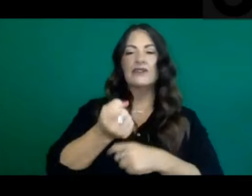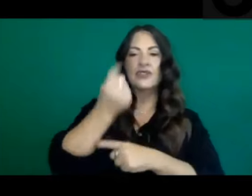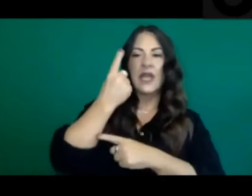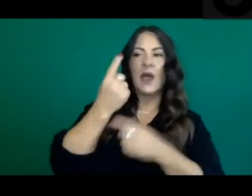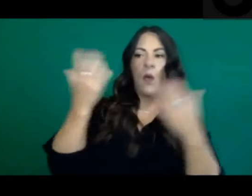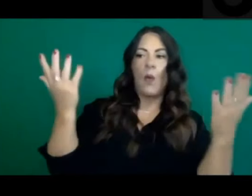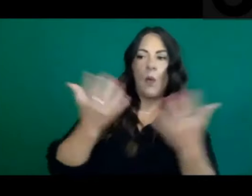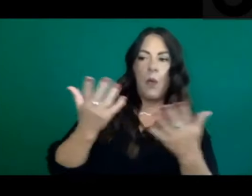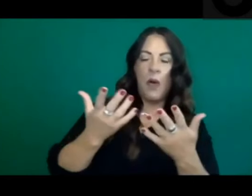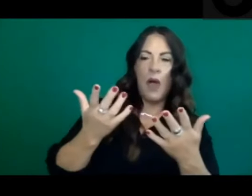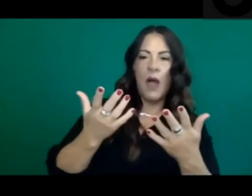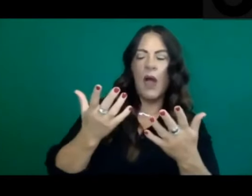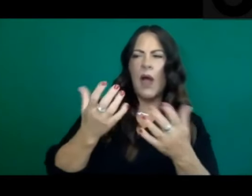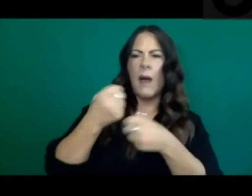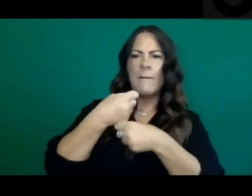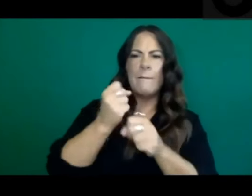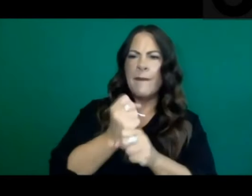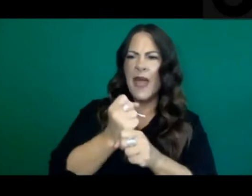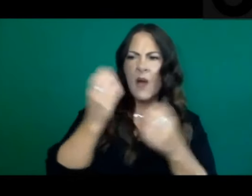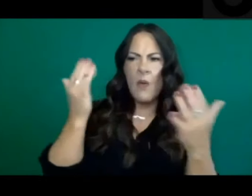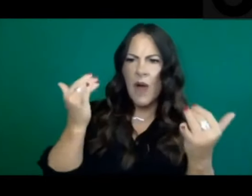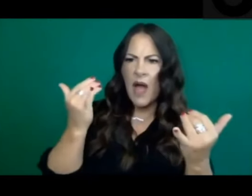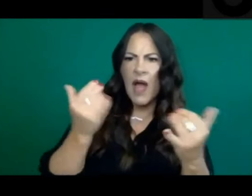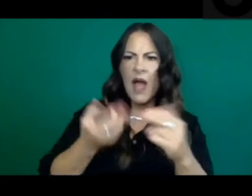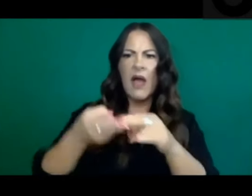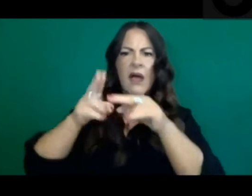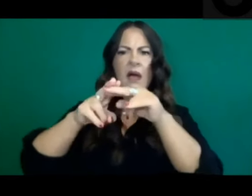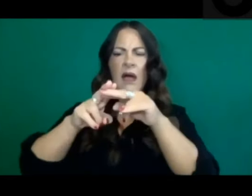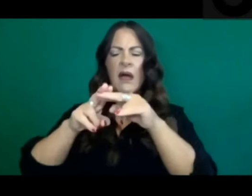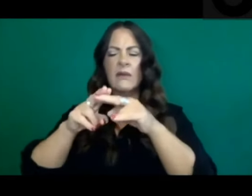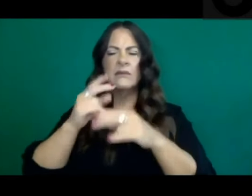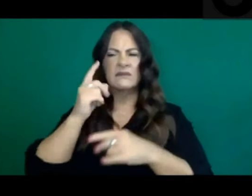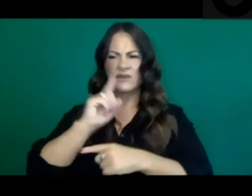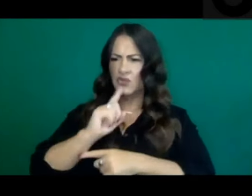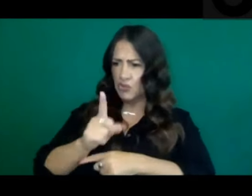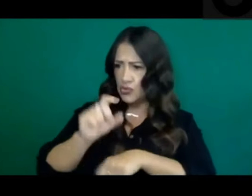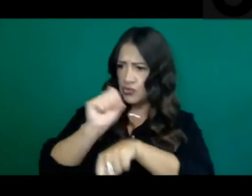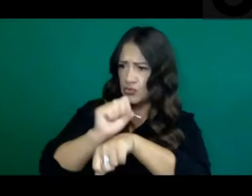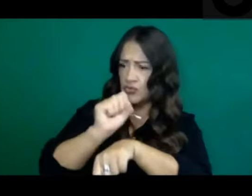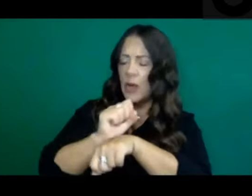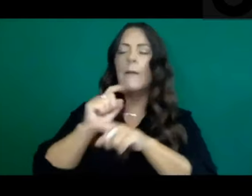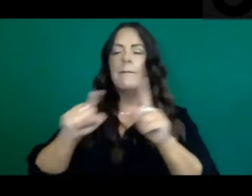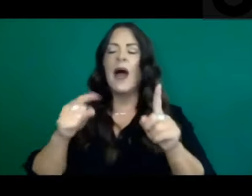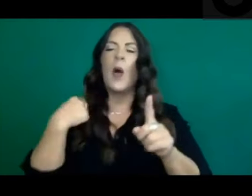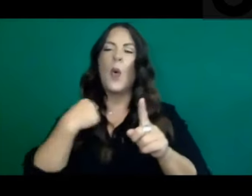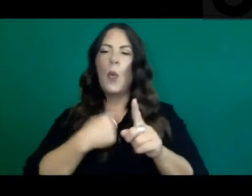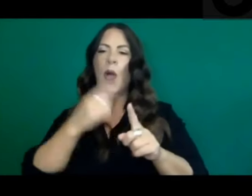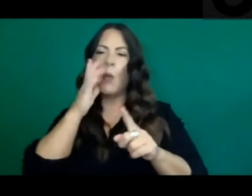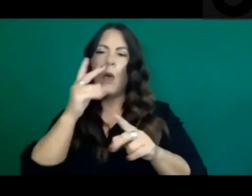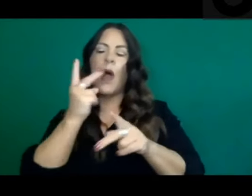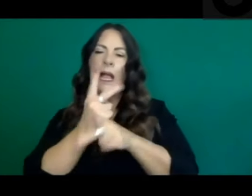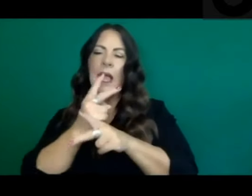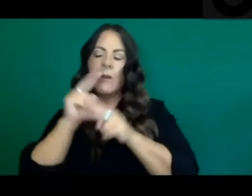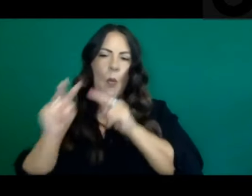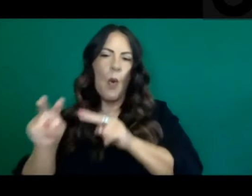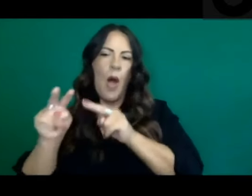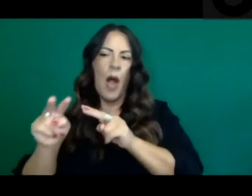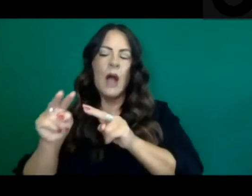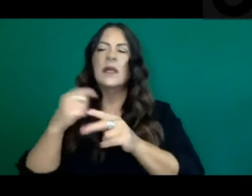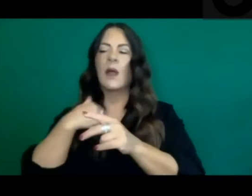what might have led to the increase if it's a real increase. So we'll keep everyone posted on that very important number.